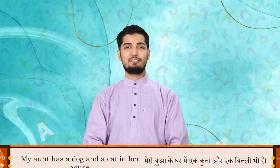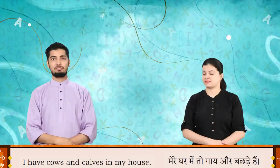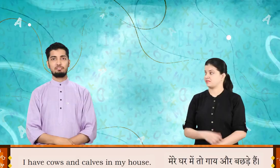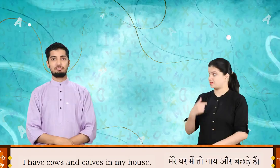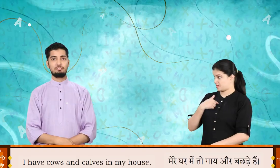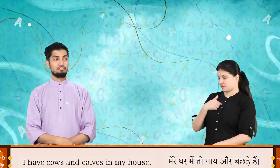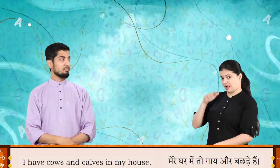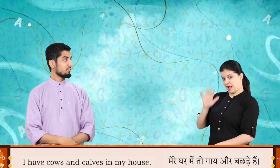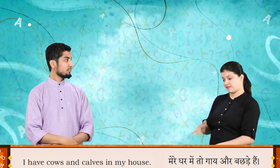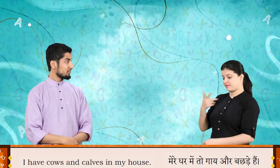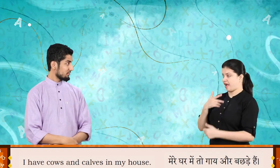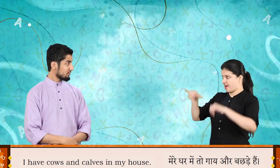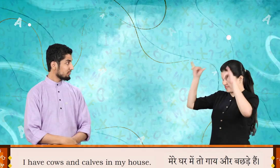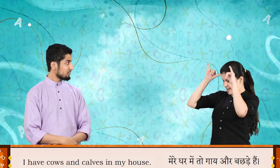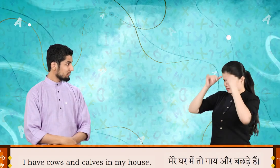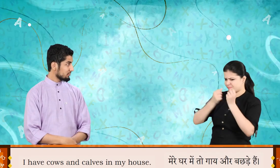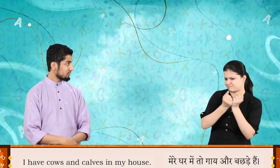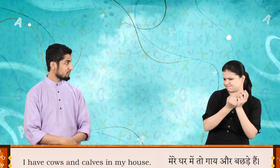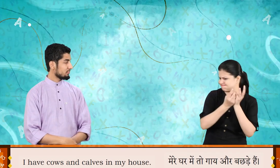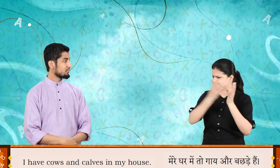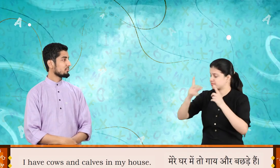I have cows and cows in my house.